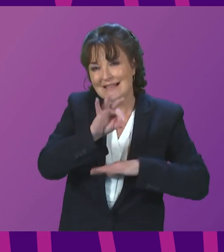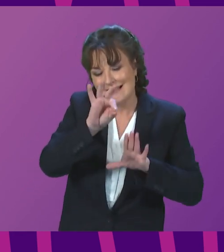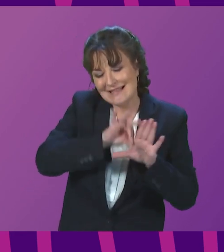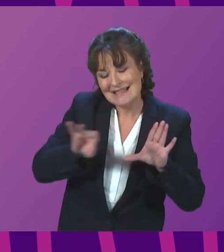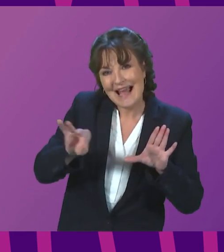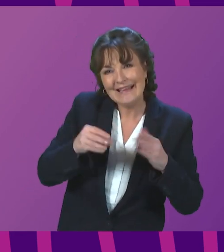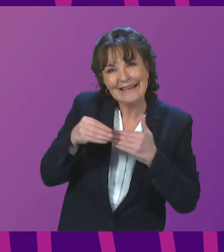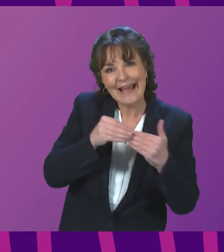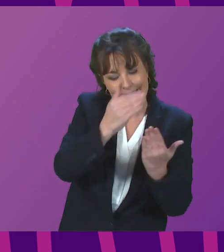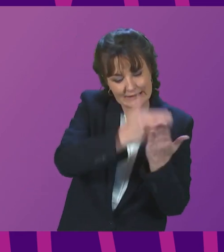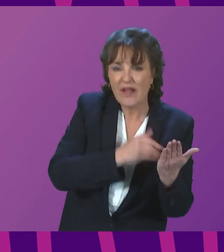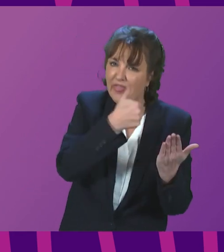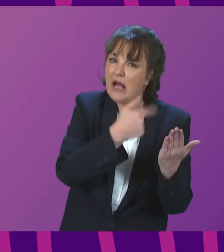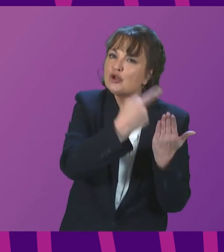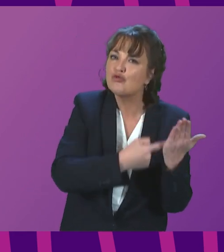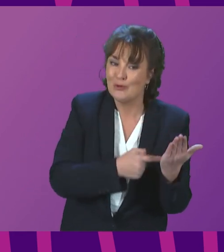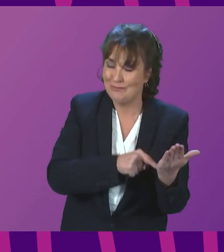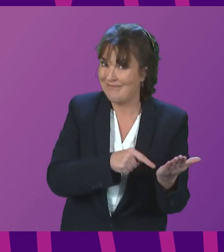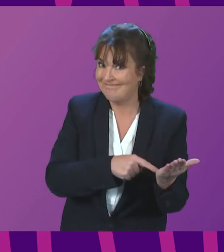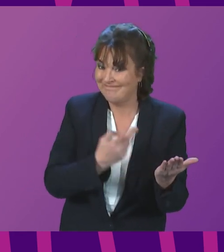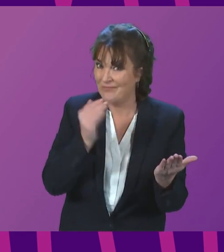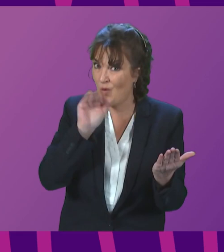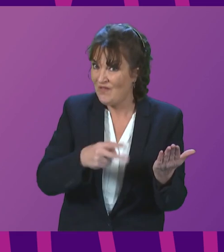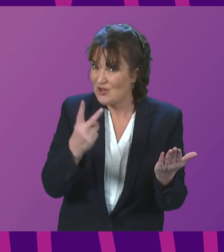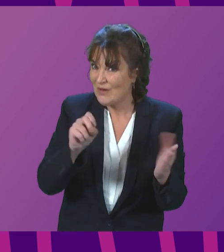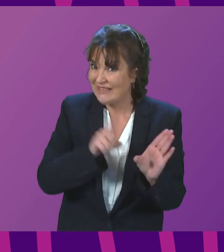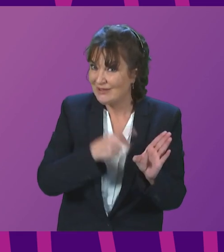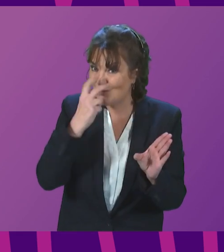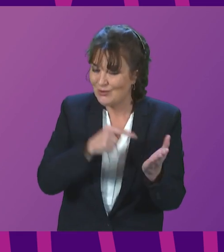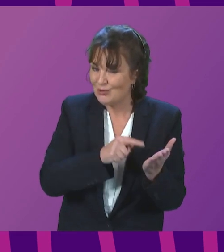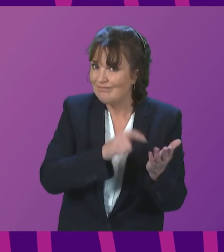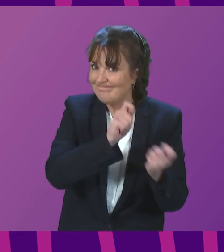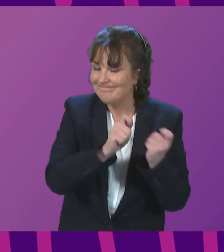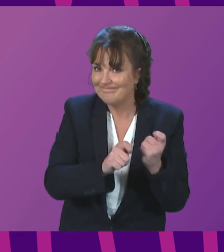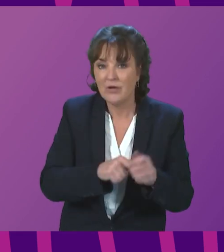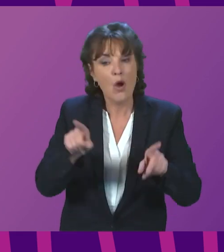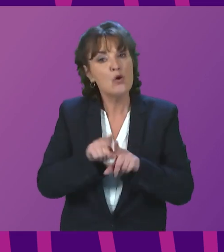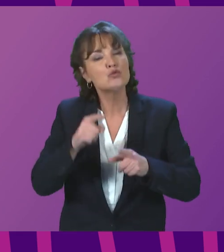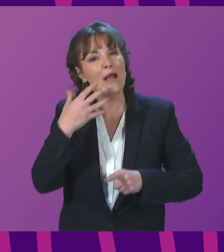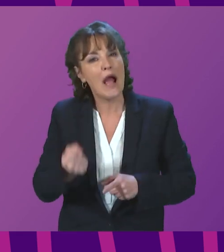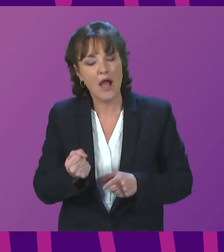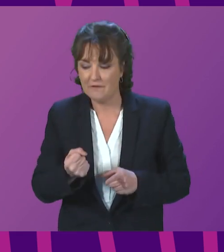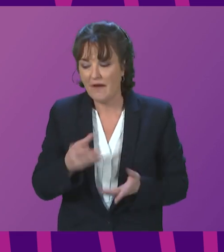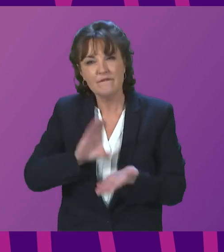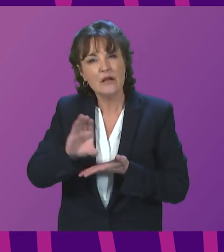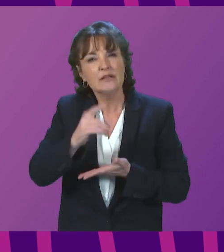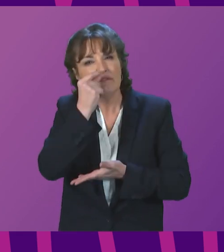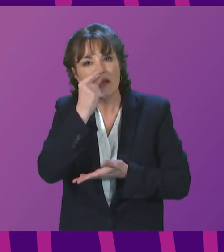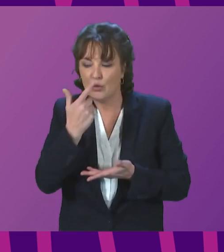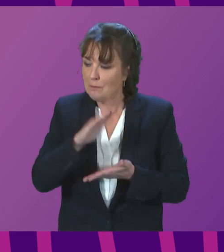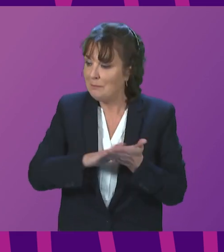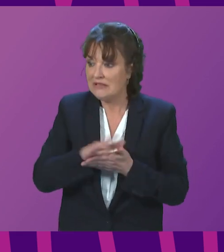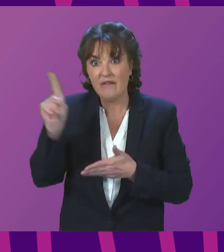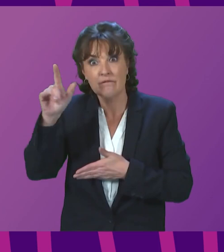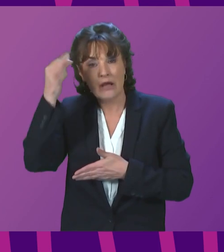20 years old. We have also flexible grant funding arrangements in place, ensuring that specialist housing provision identified